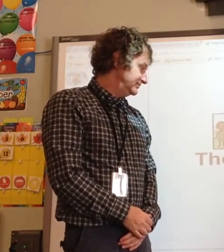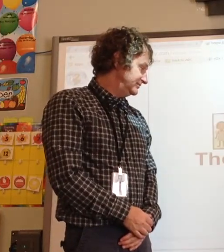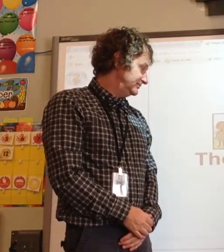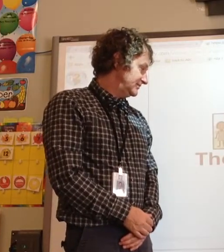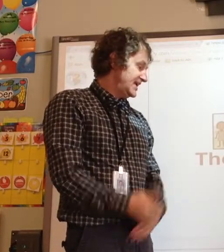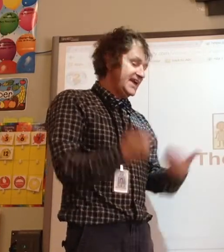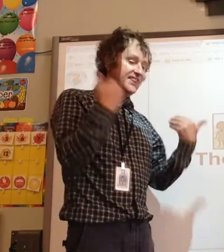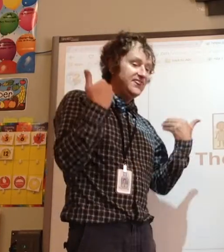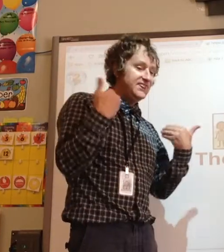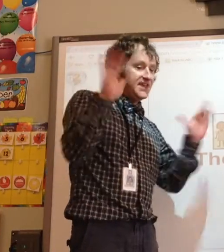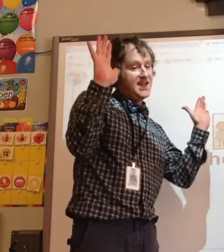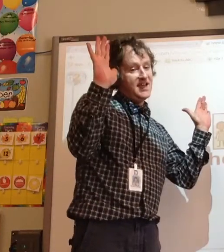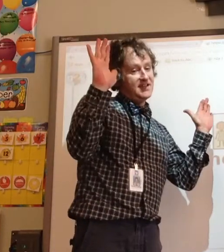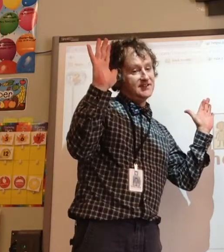The end!